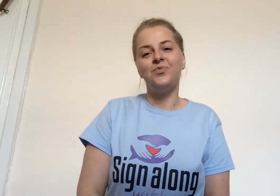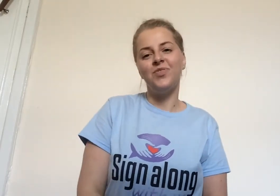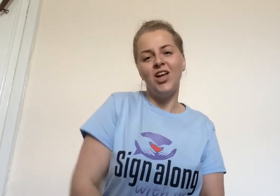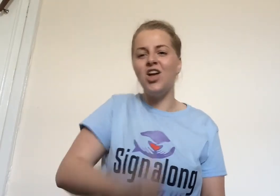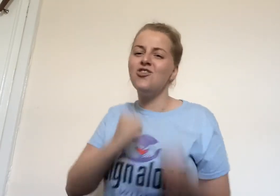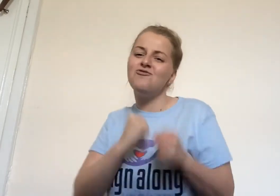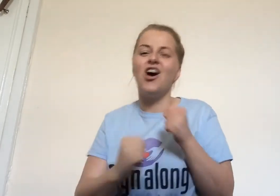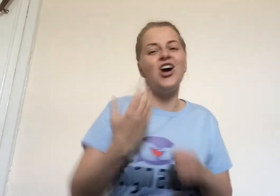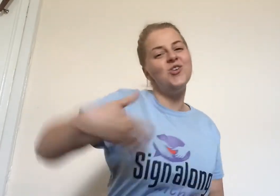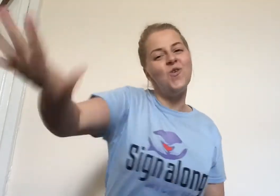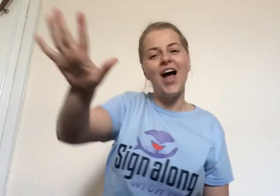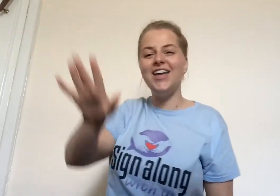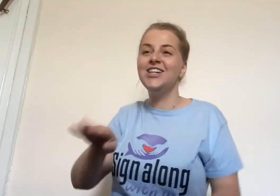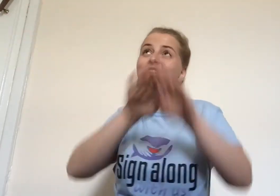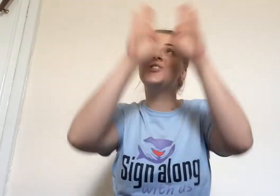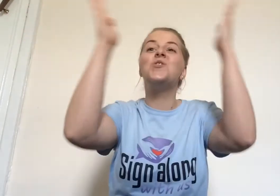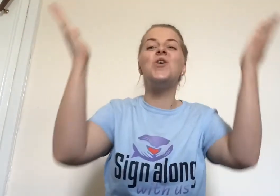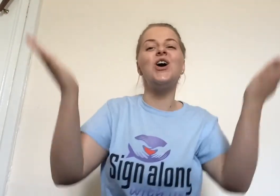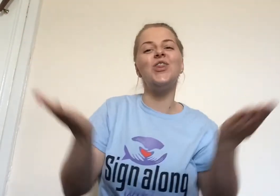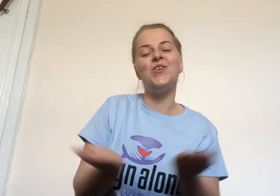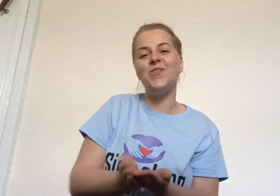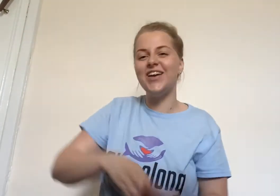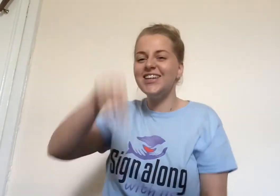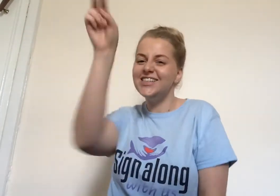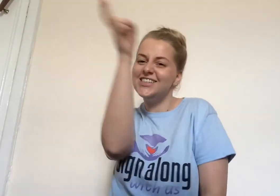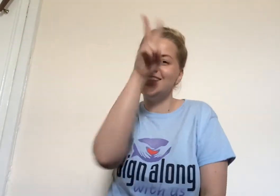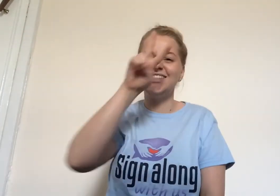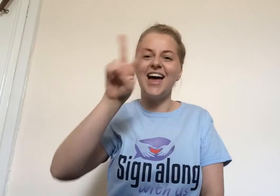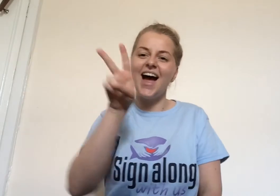Run away to a world that we desire